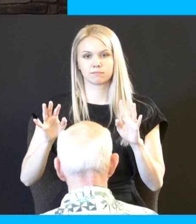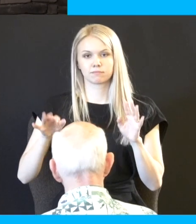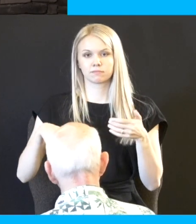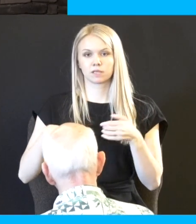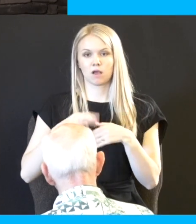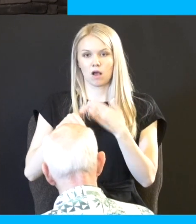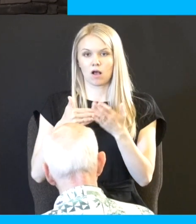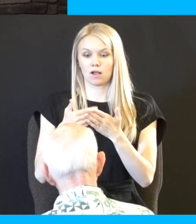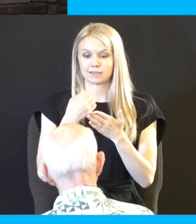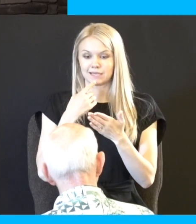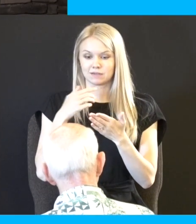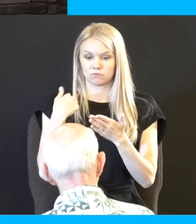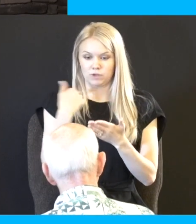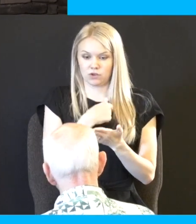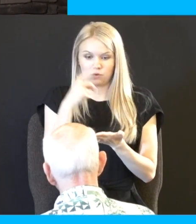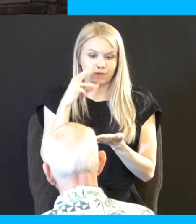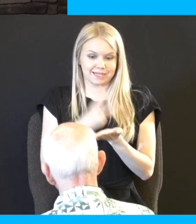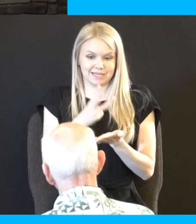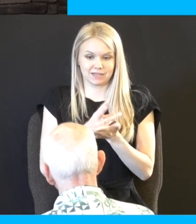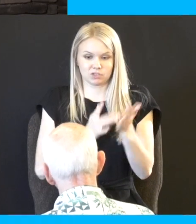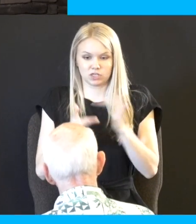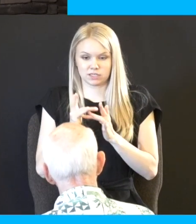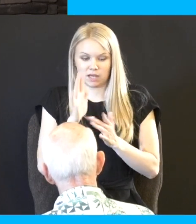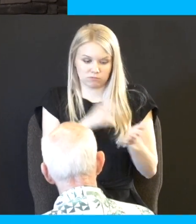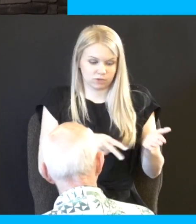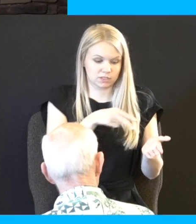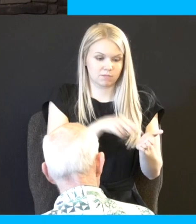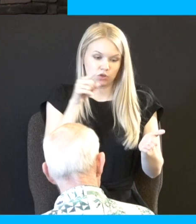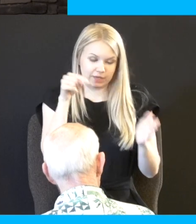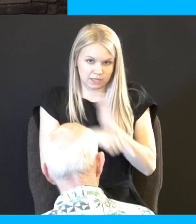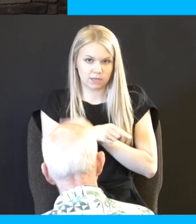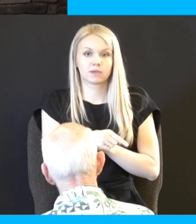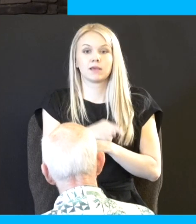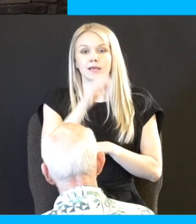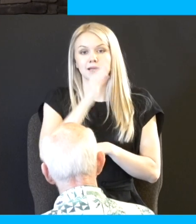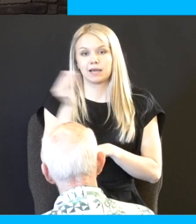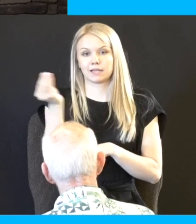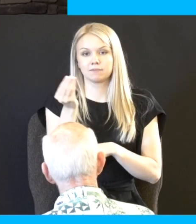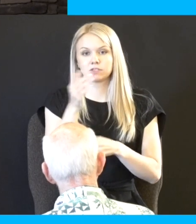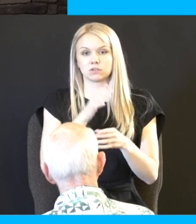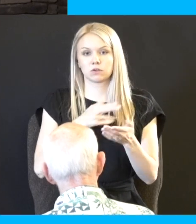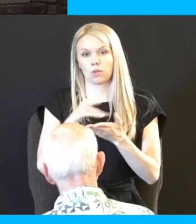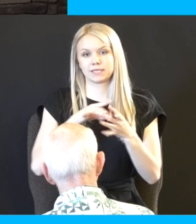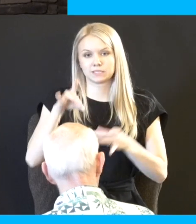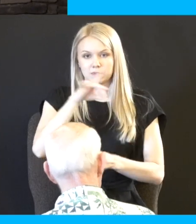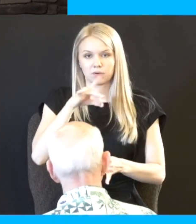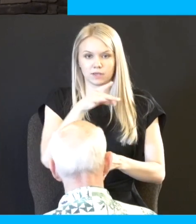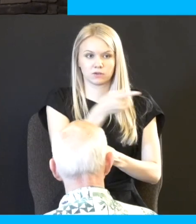said listen we're the witnesses of Jesus God raised them up you killed them and God gives his Holy Spirit verse 32 through those that obey him